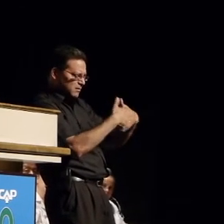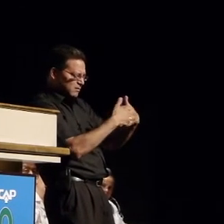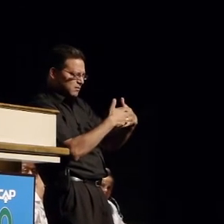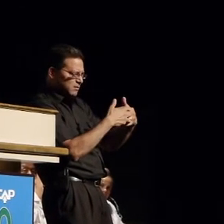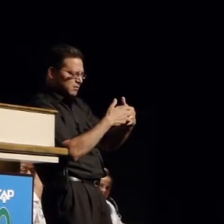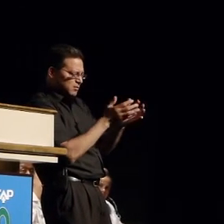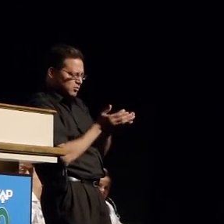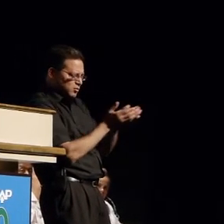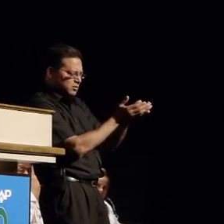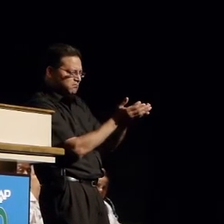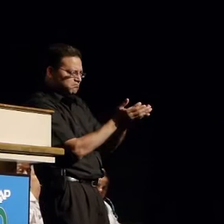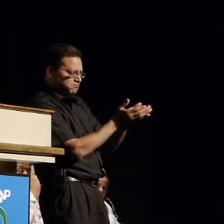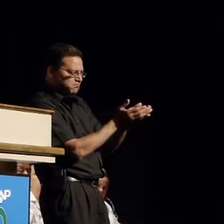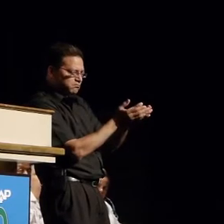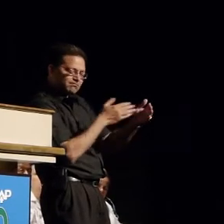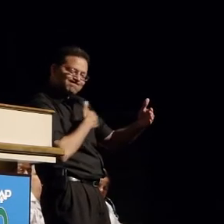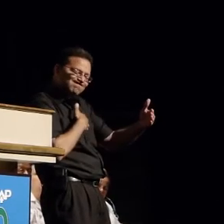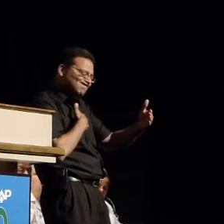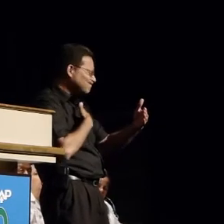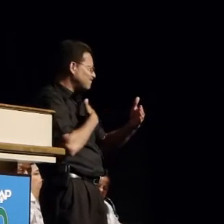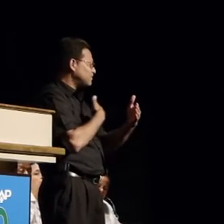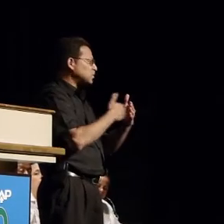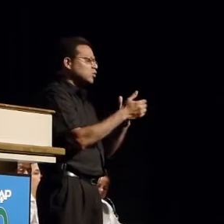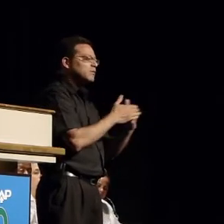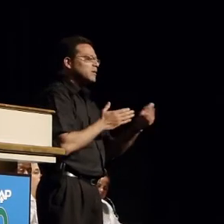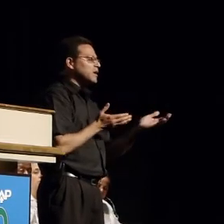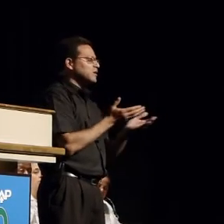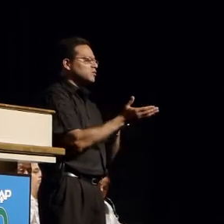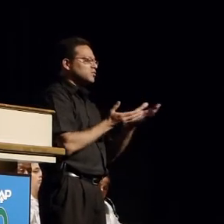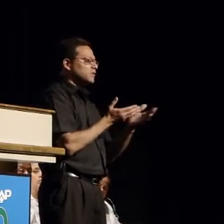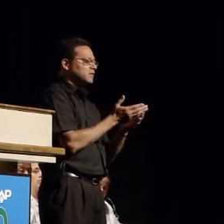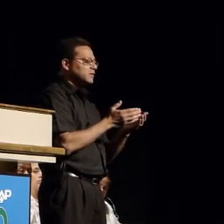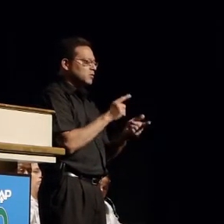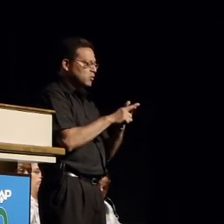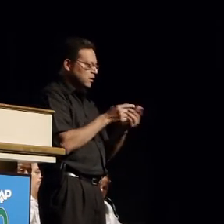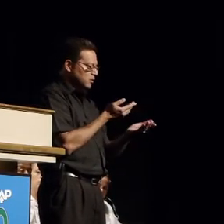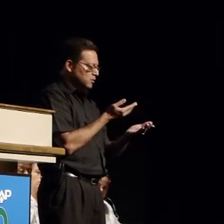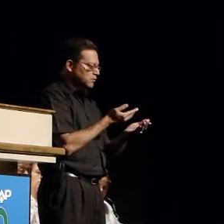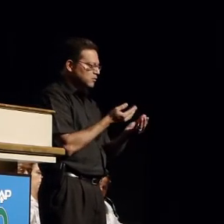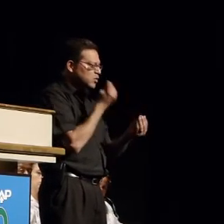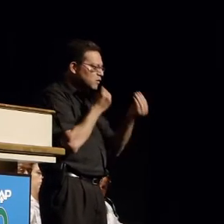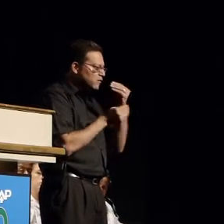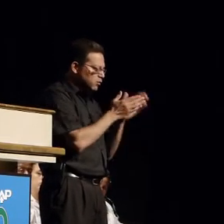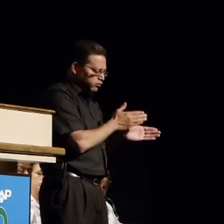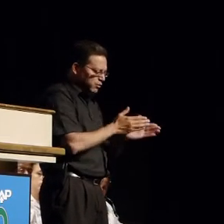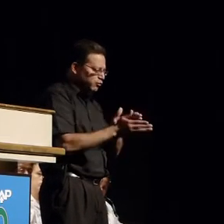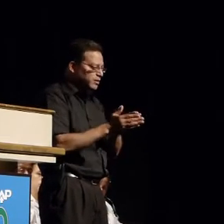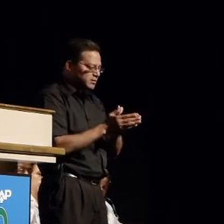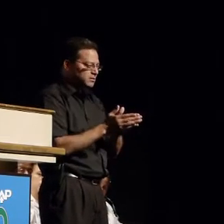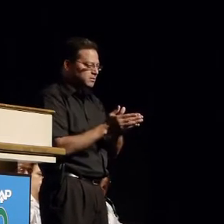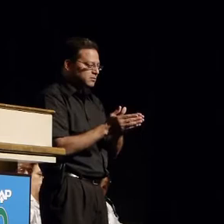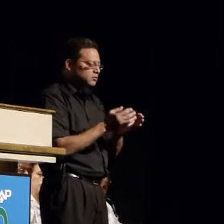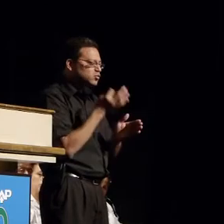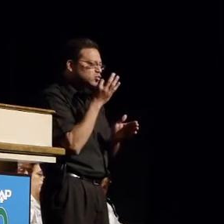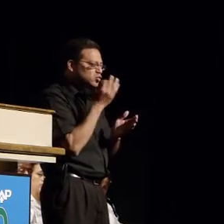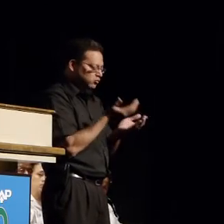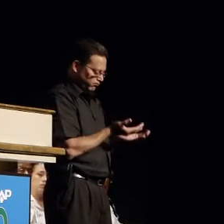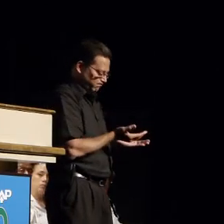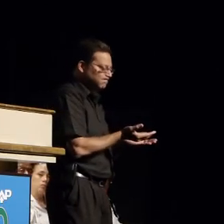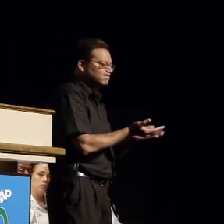regardless of what service with that when that food preparation you're going through and you're about to serve it